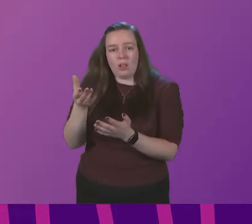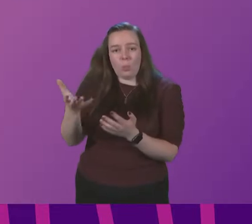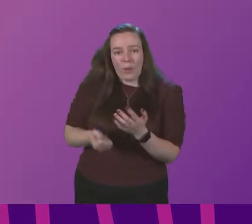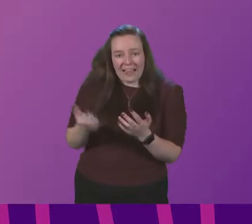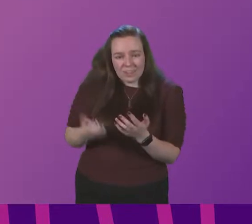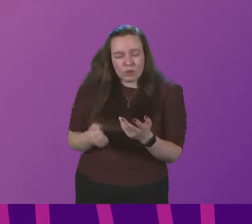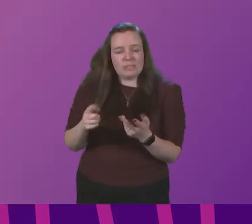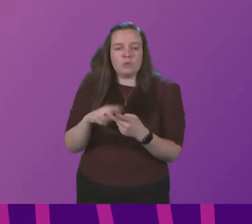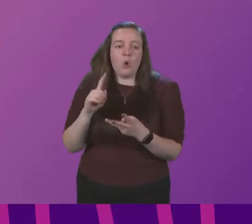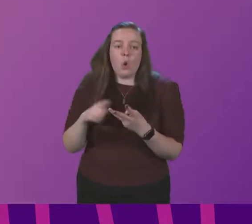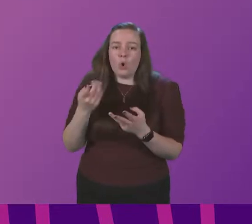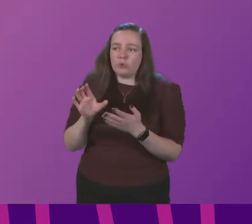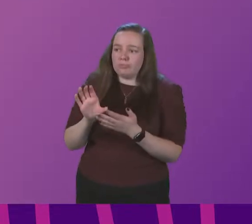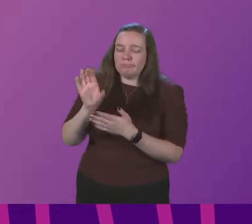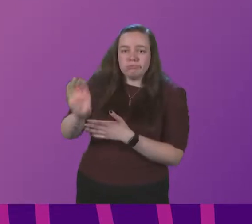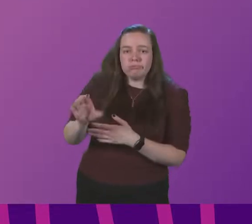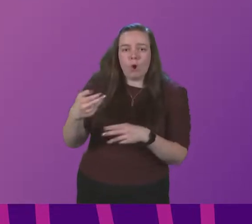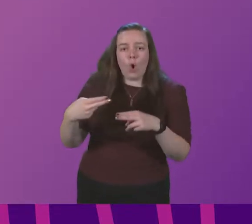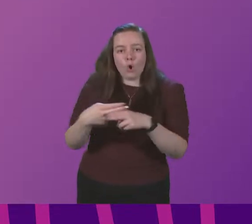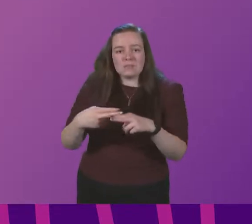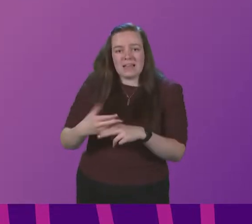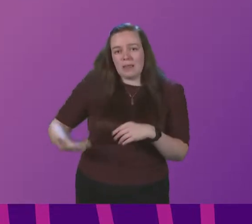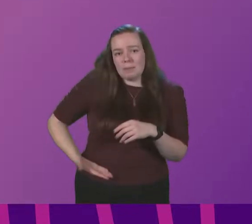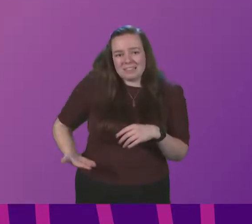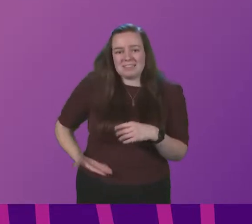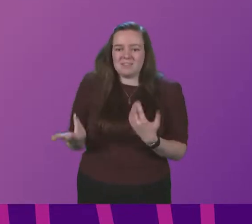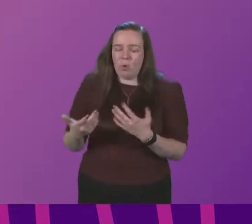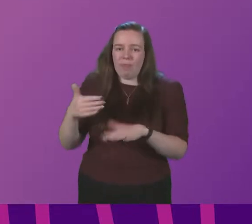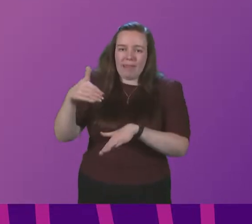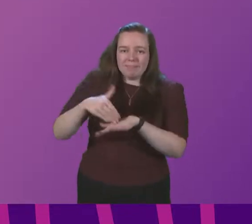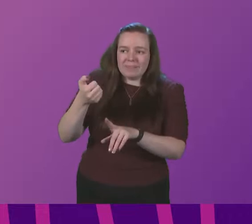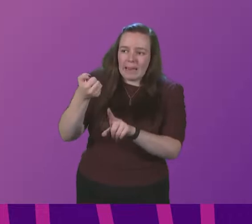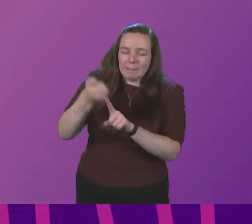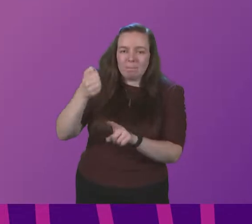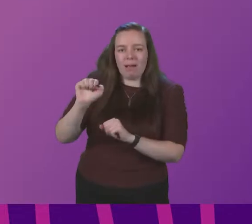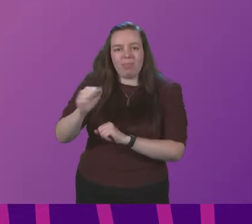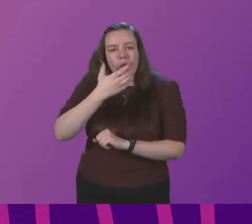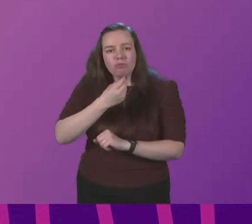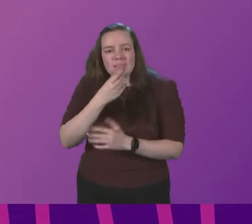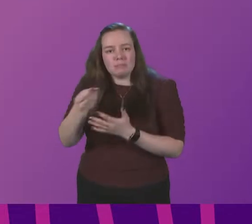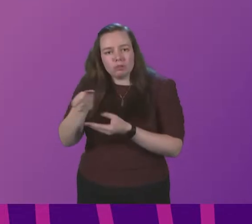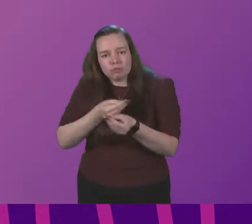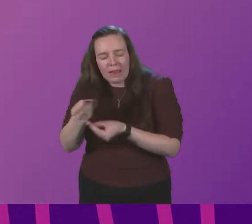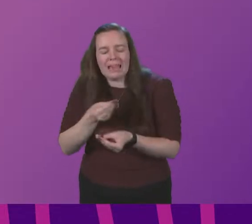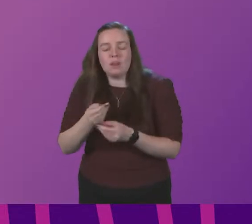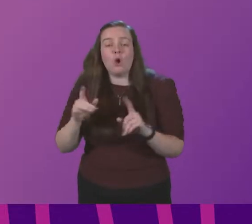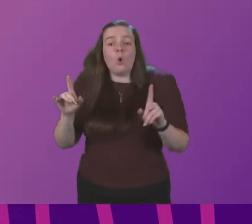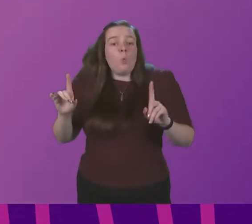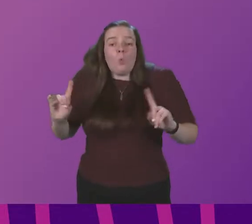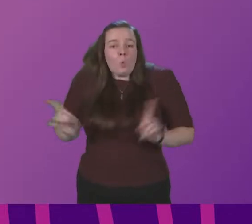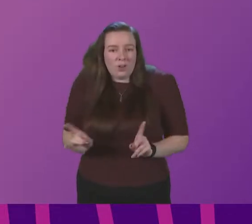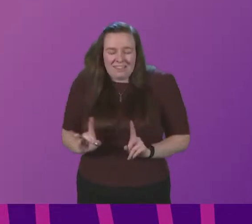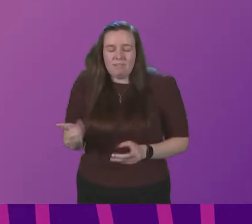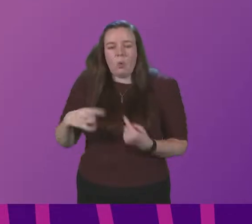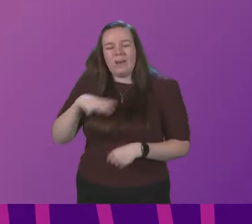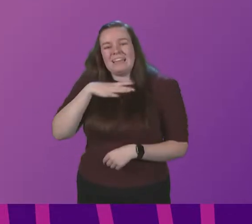or to compensate hospitality businesses for the knock the significant knock to their Christmas trade whatever it is we